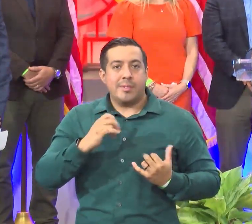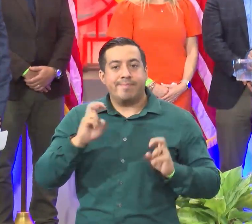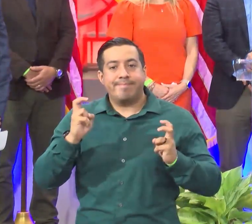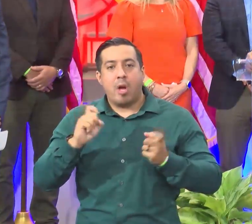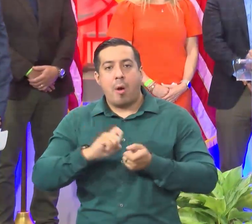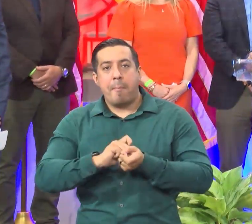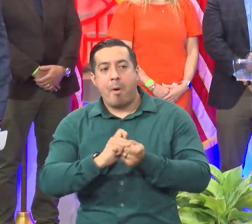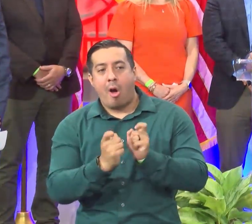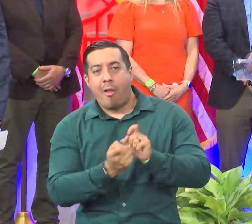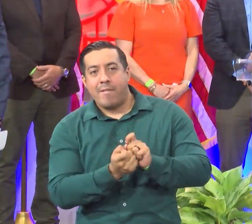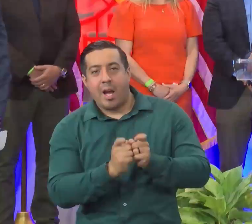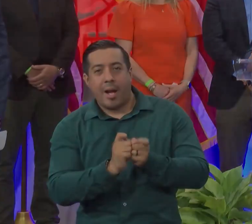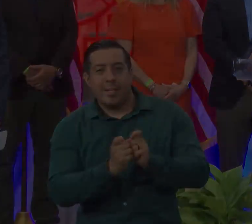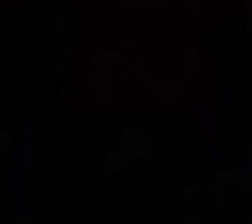sort of format.